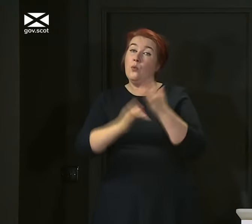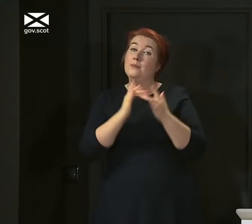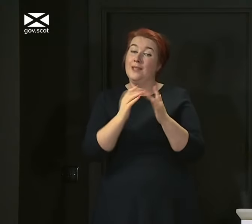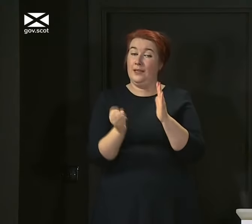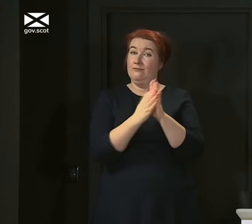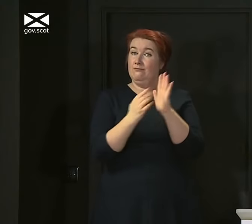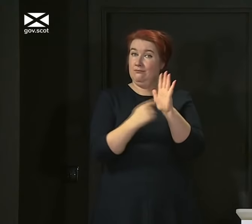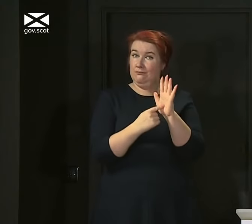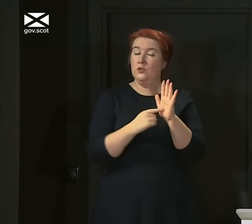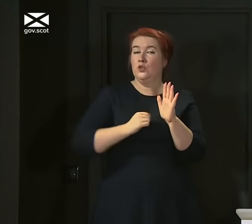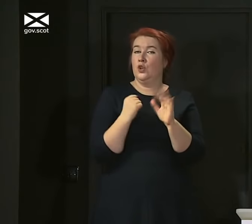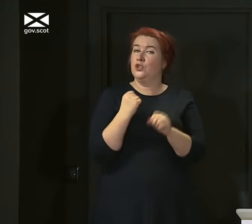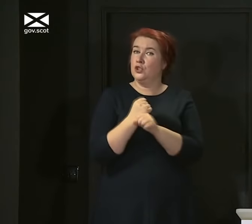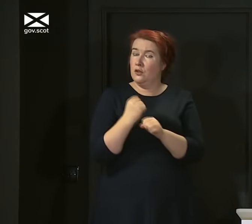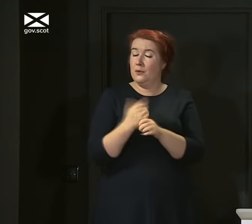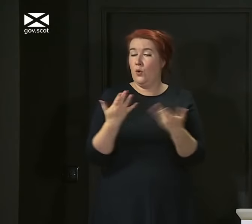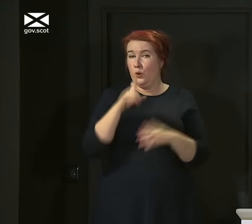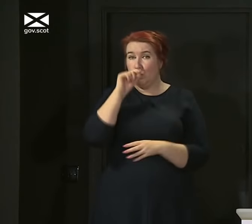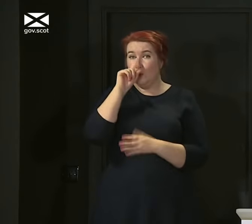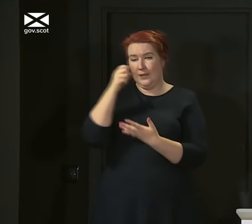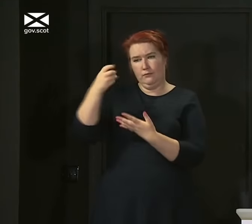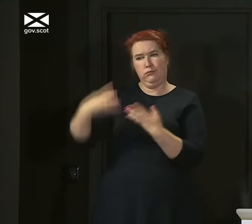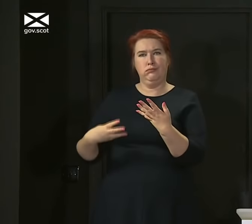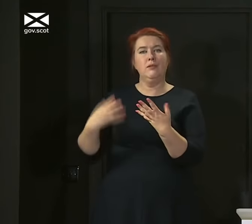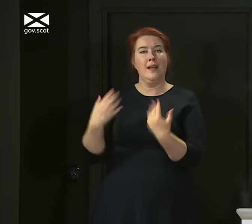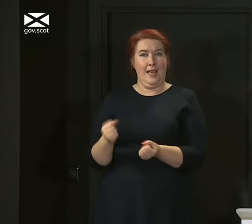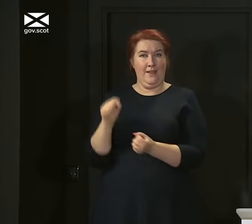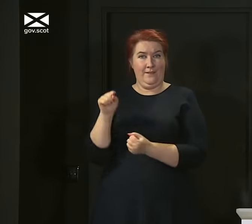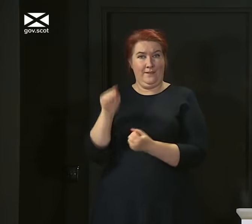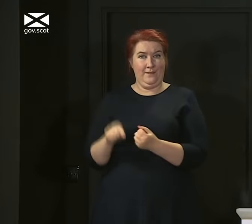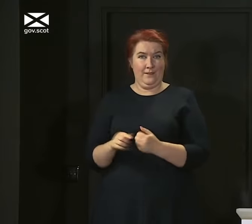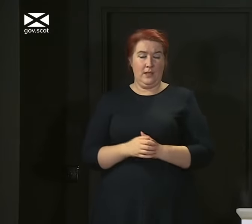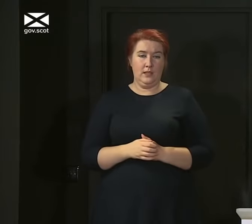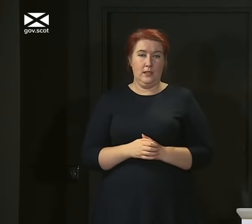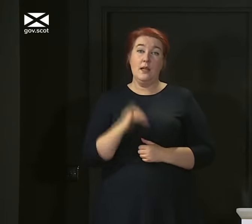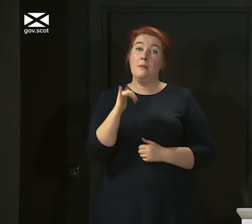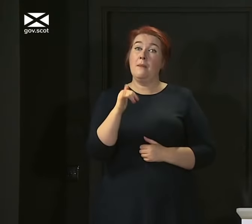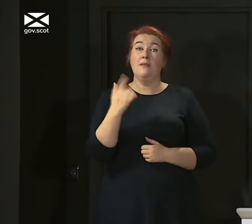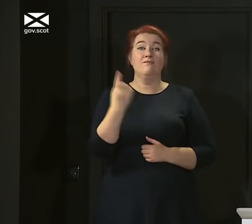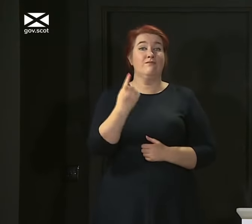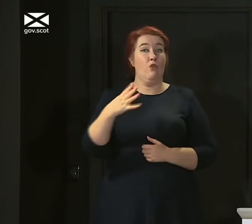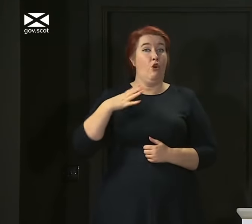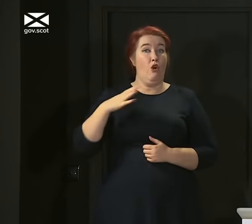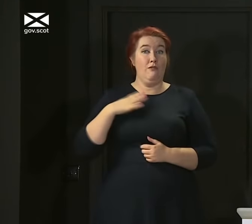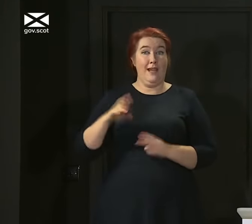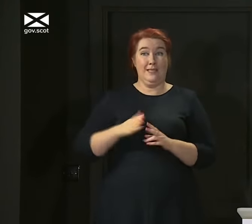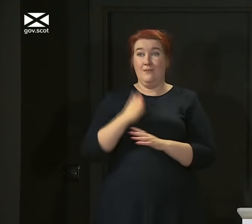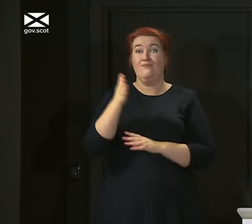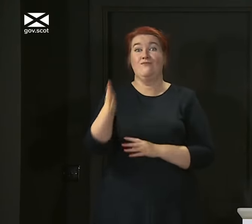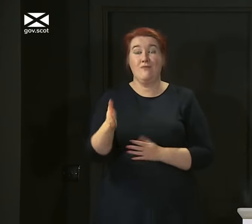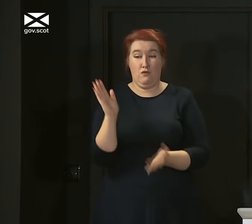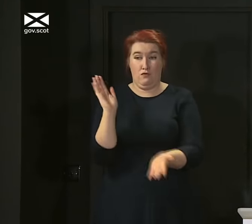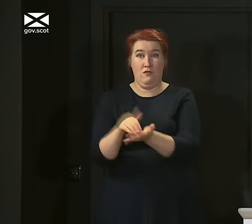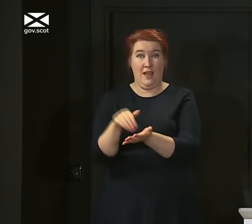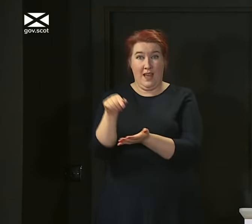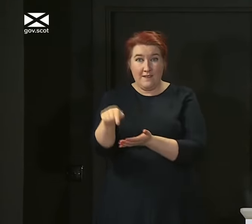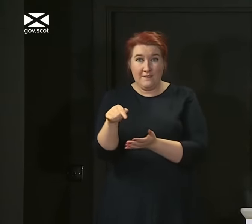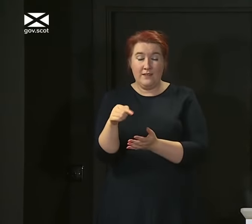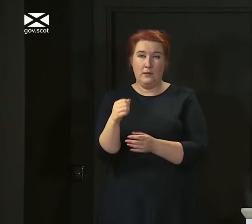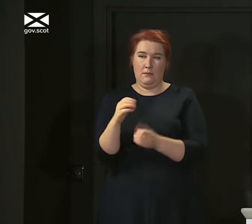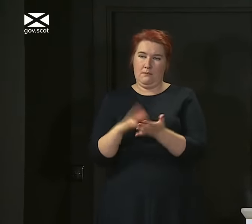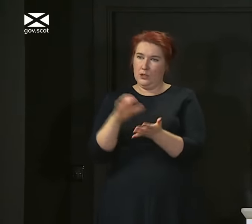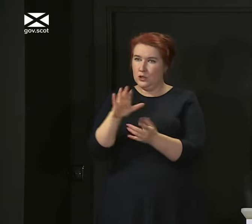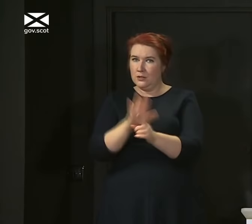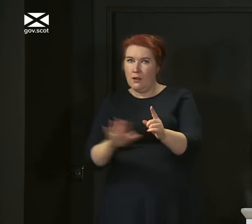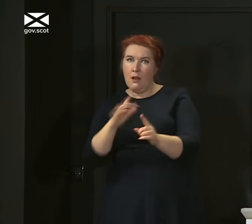Government's website or on our Twitter feed. Now, if you have already travelled to those areas from Scotland and are there right